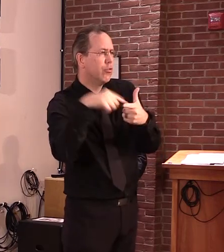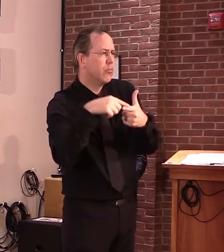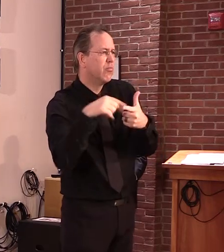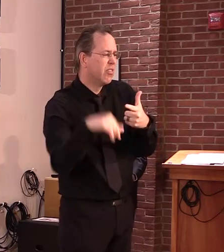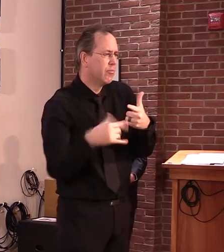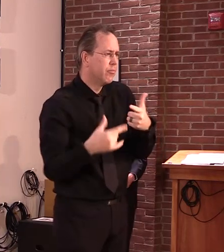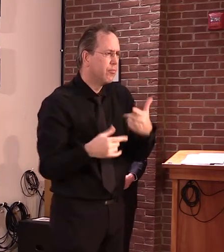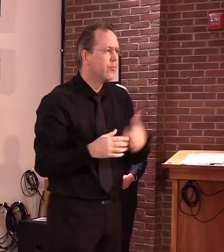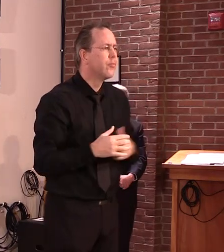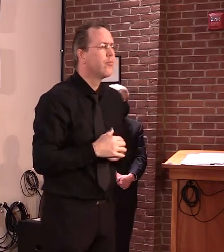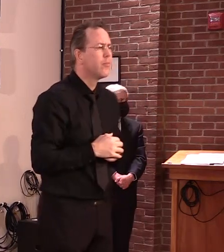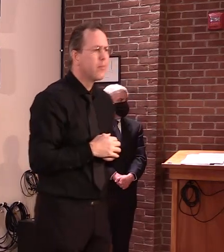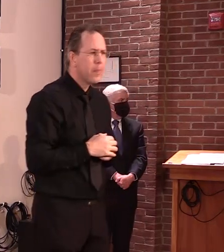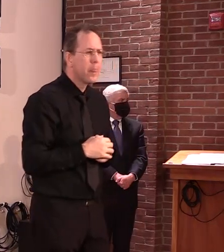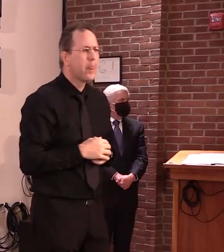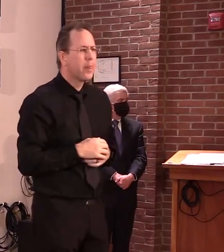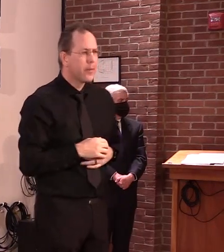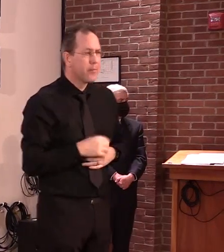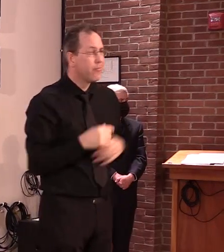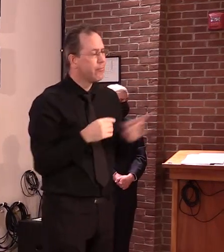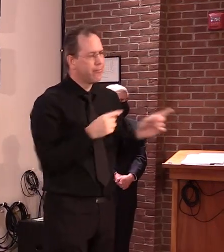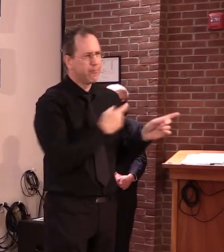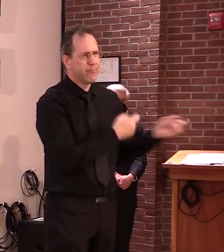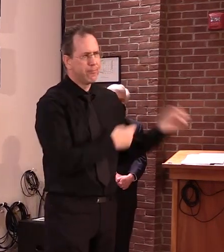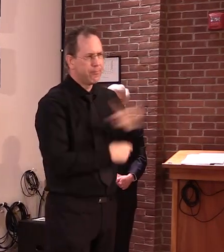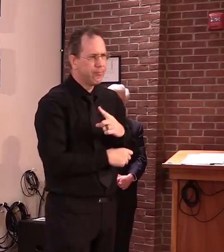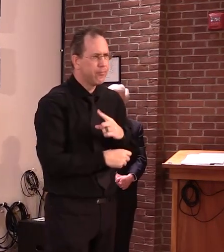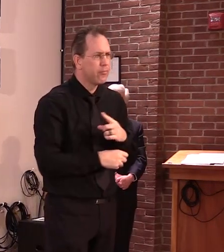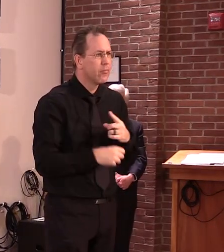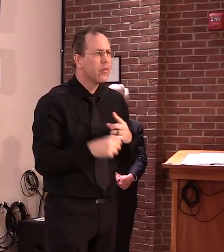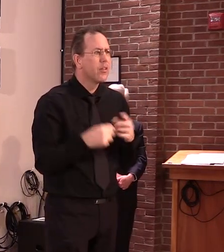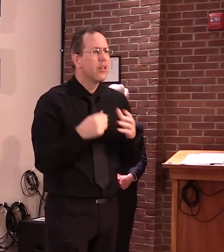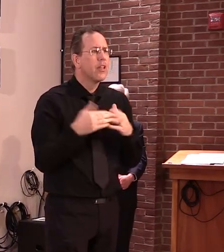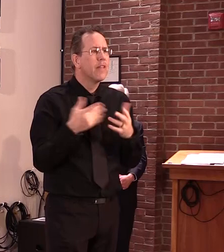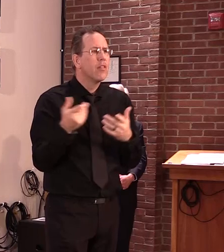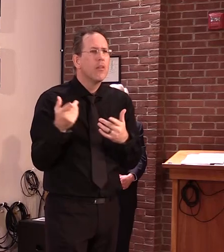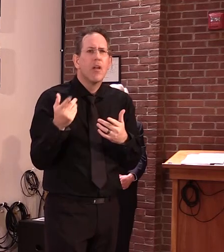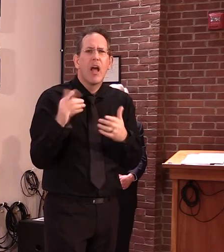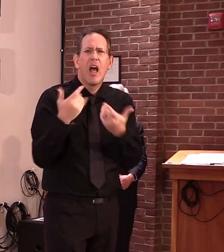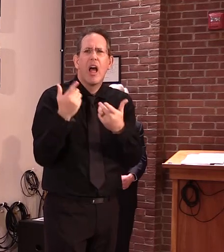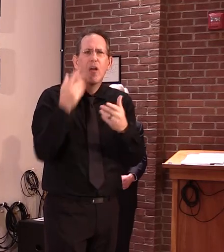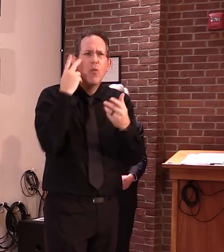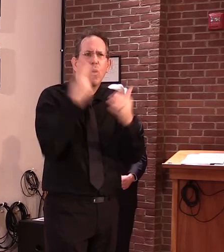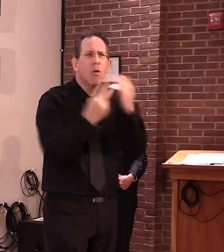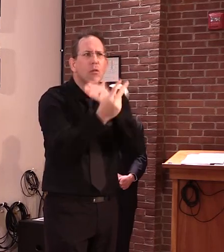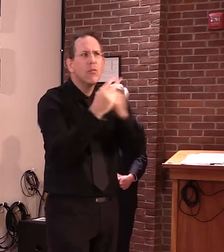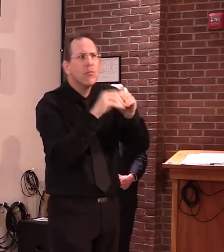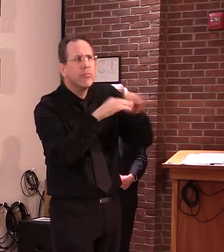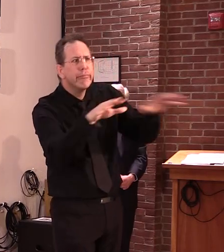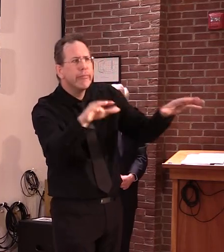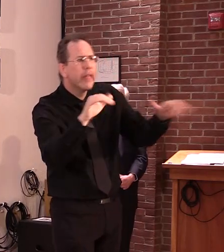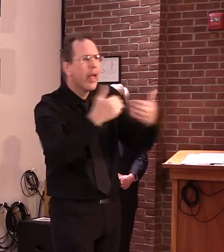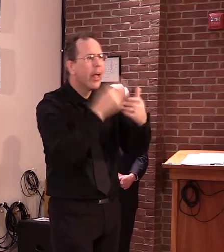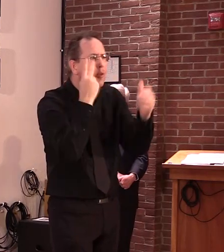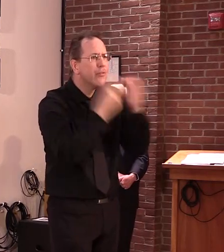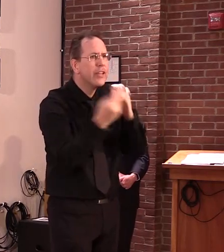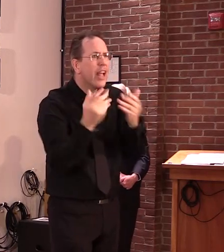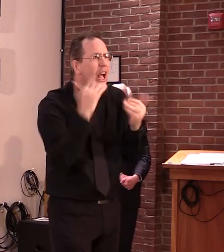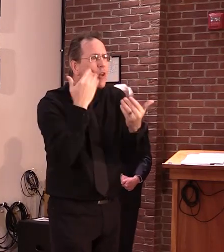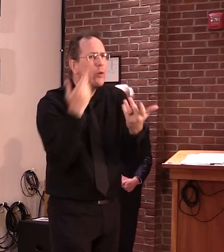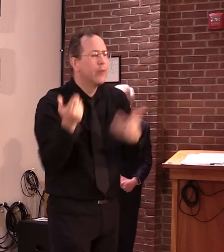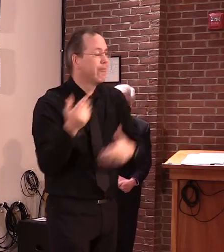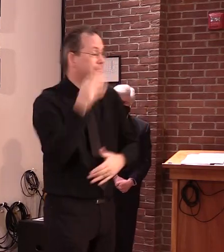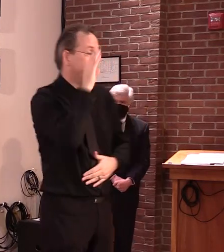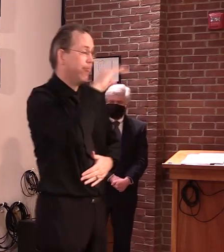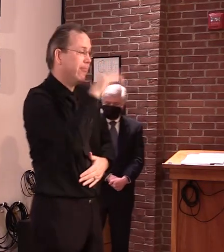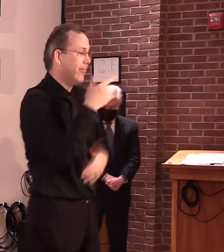risk of a late breaking outbreak that you could foresee. We run the risk every single day, right? We don't know where this is going. There are so